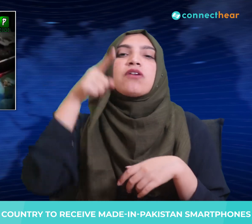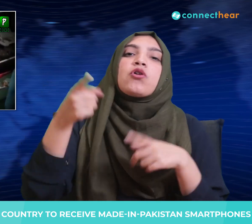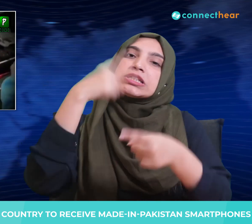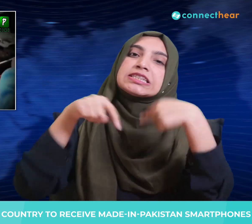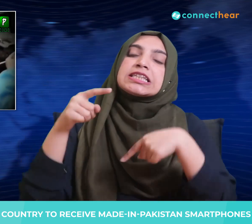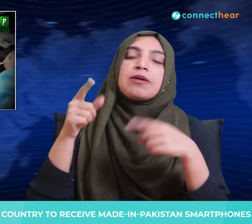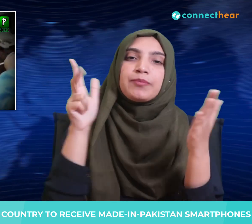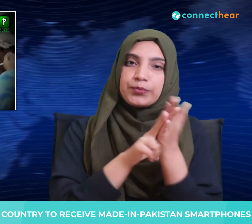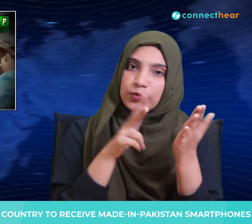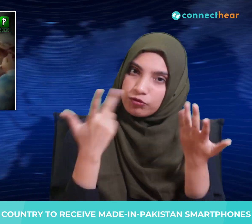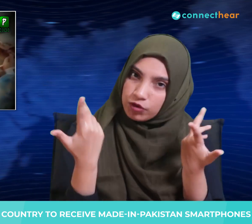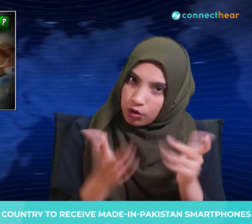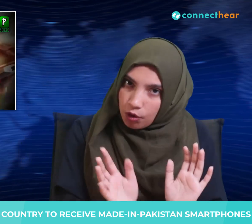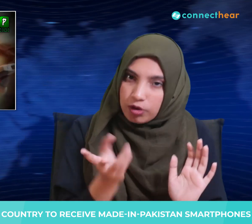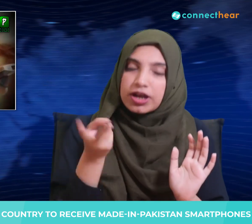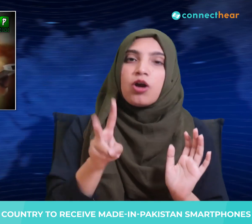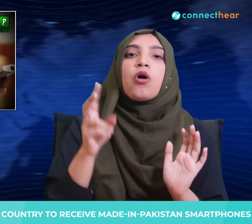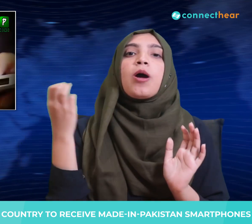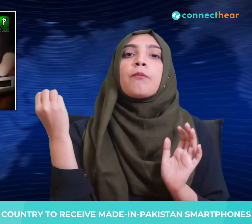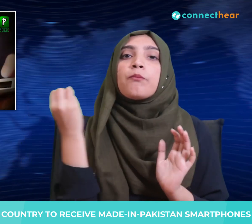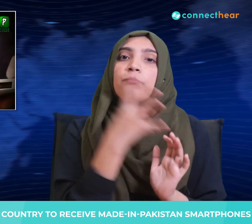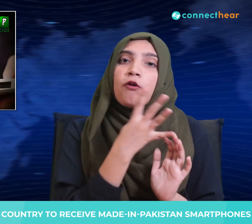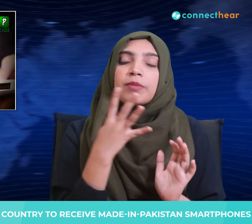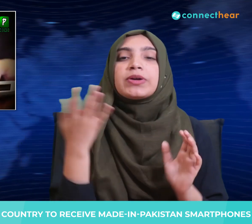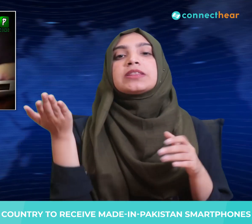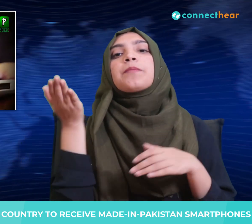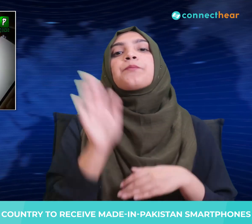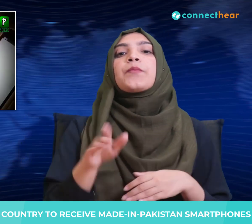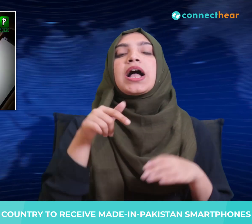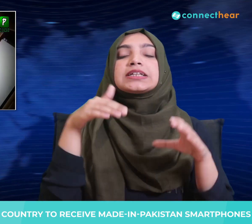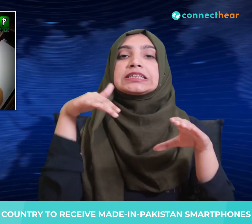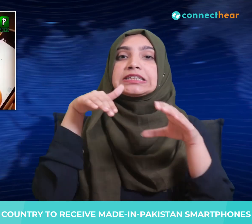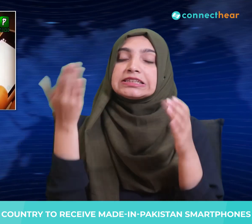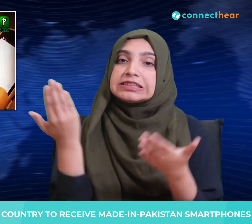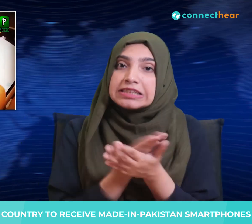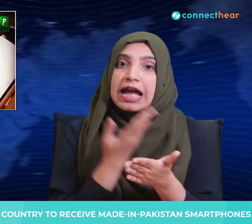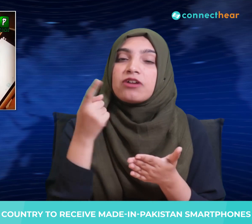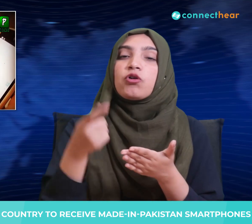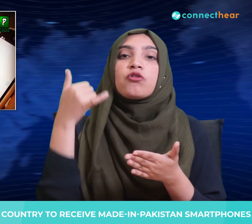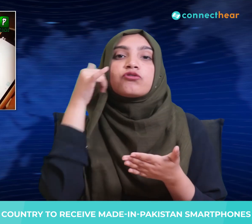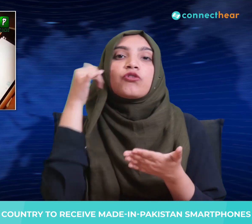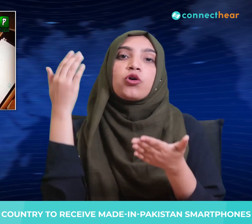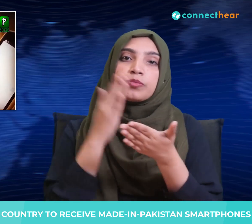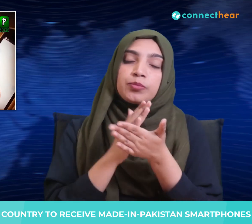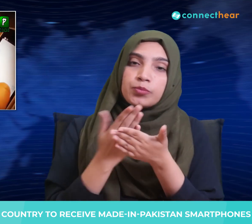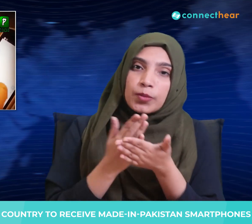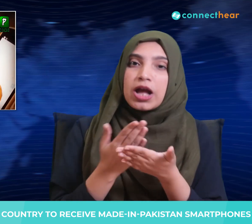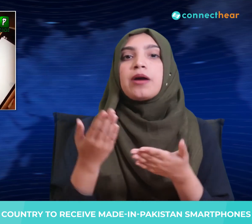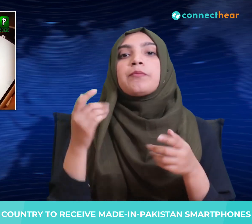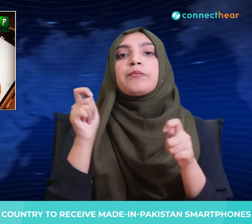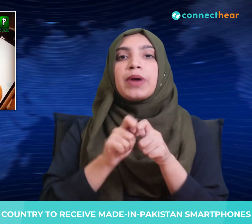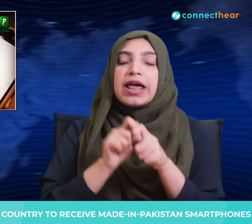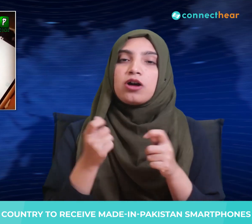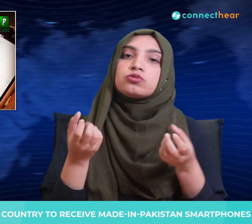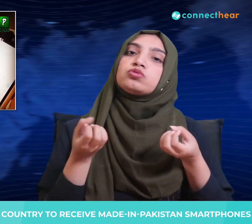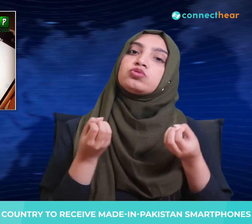Within four months, the company has started manufacturing and exporting made-in-Pakistan smartphones. The